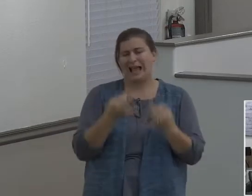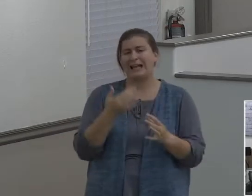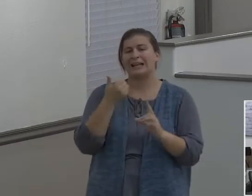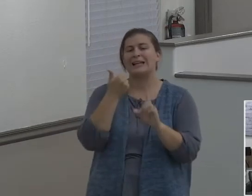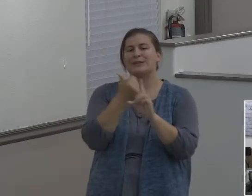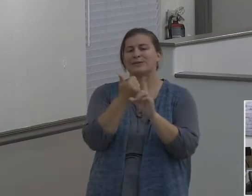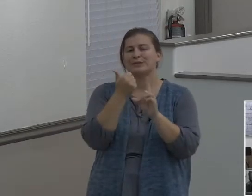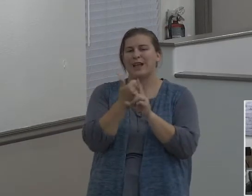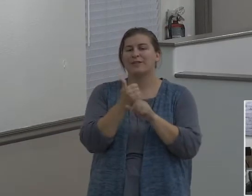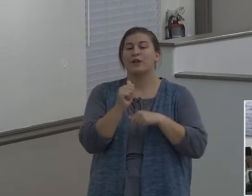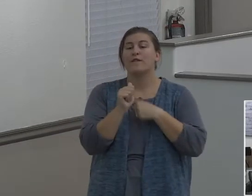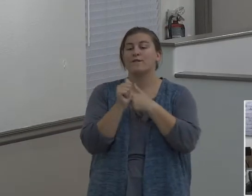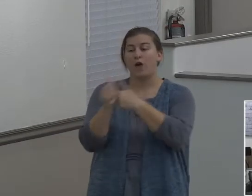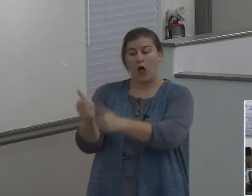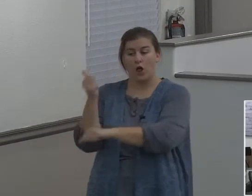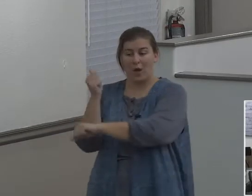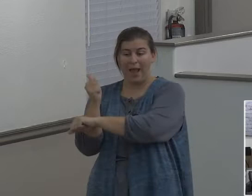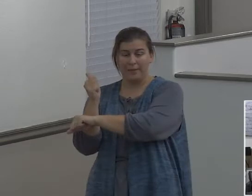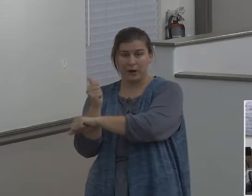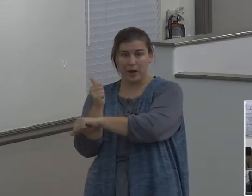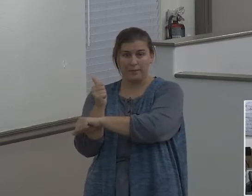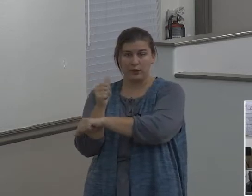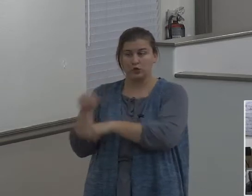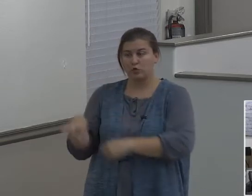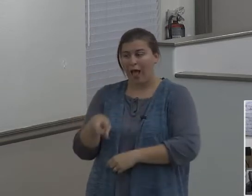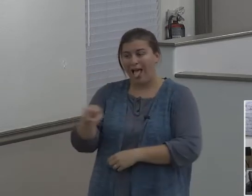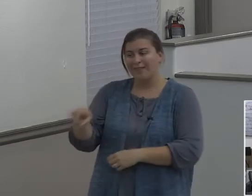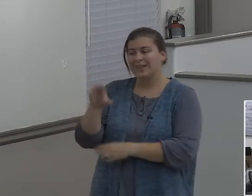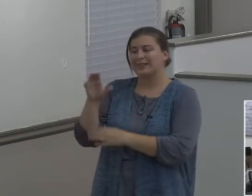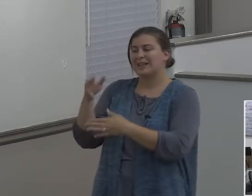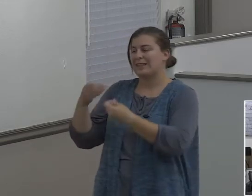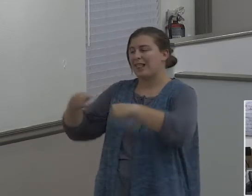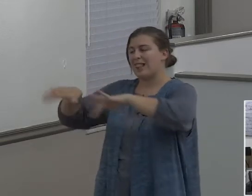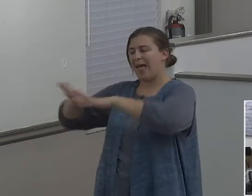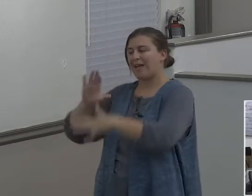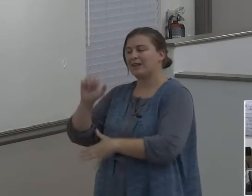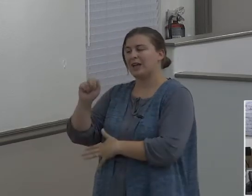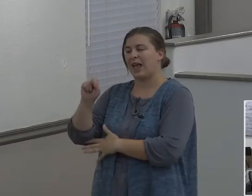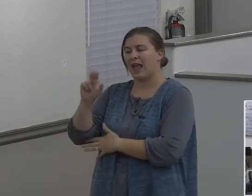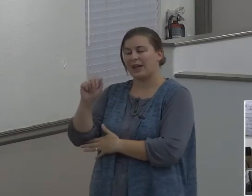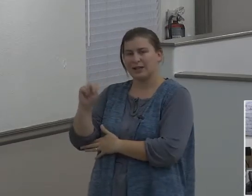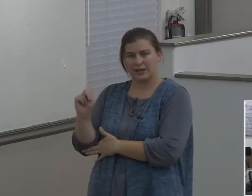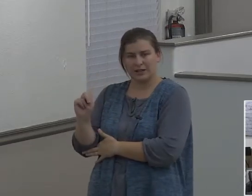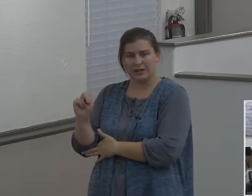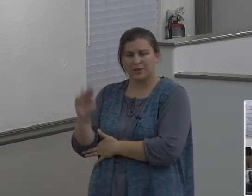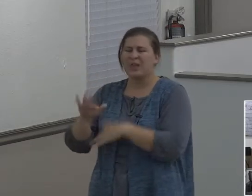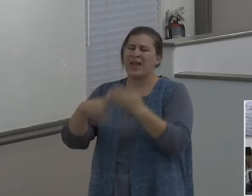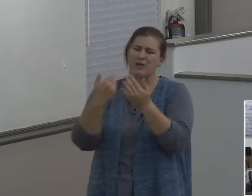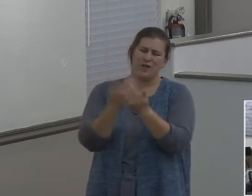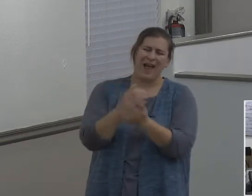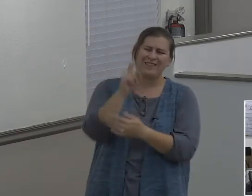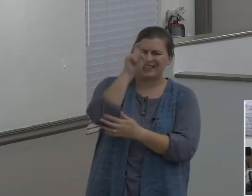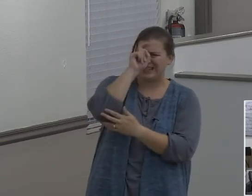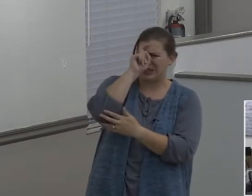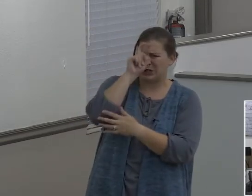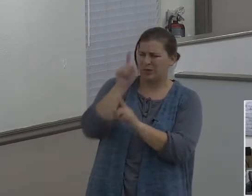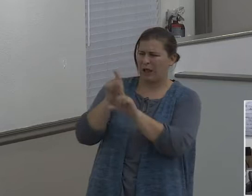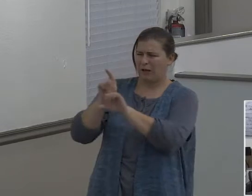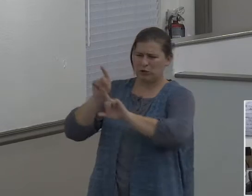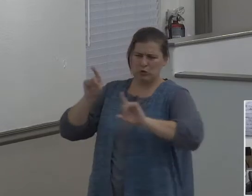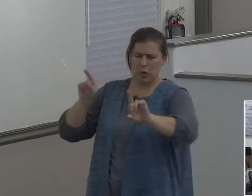into the land of Canaan. when they got down to Egypt and all that happened there, he's not some